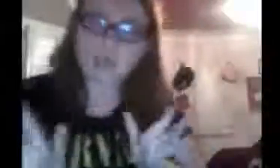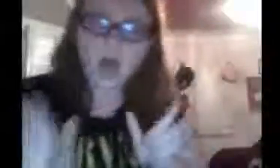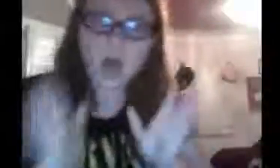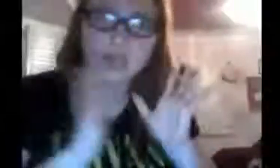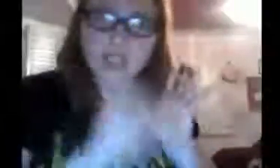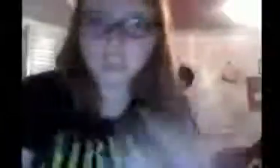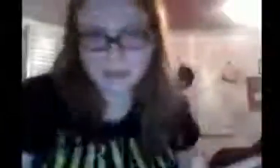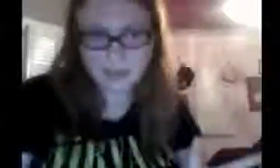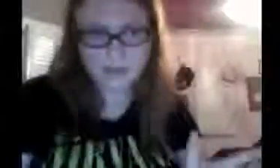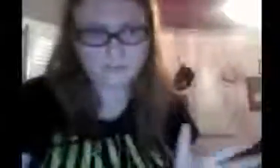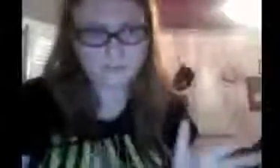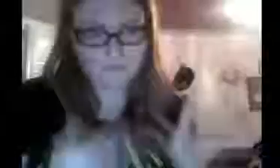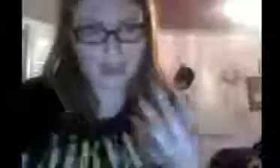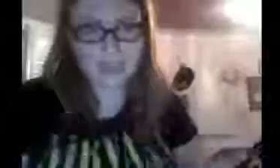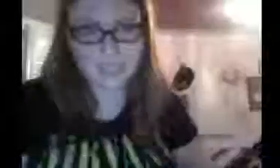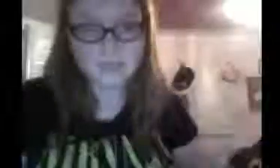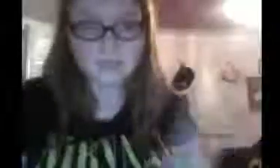reunion on Jimmy Fallon.